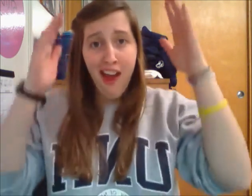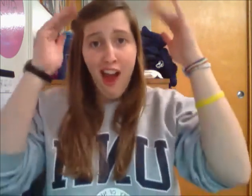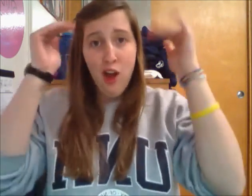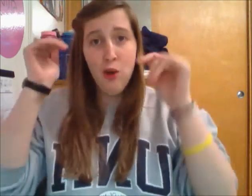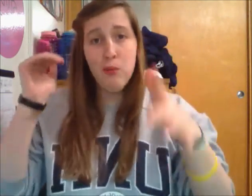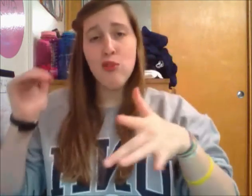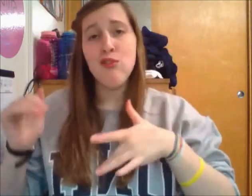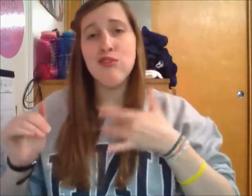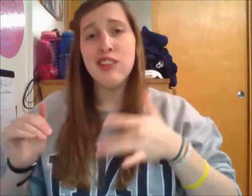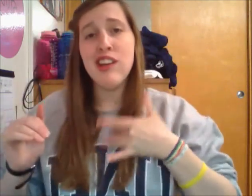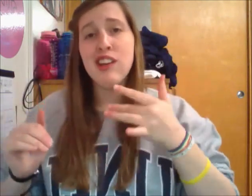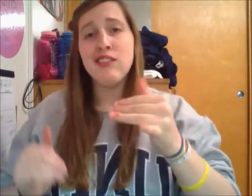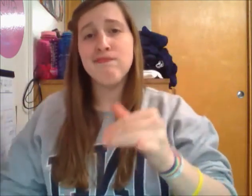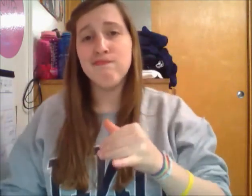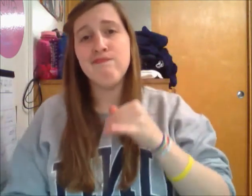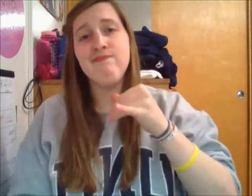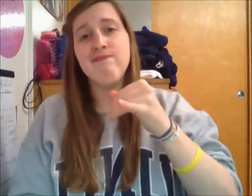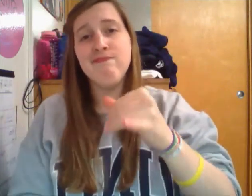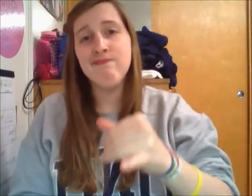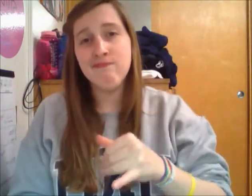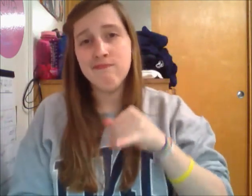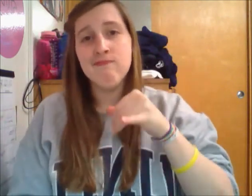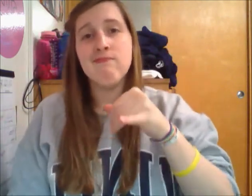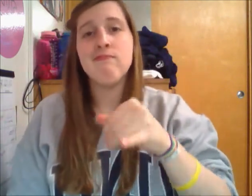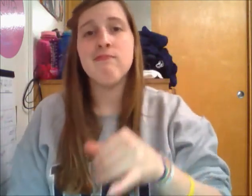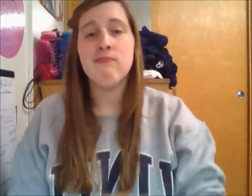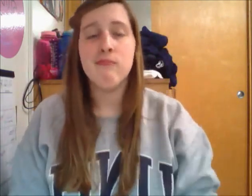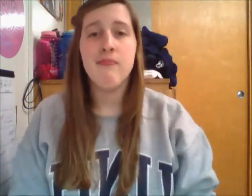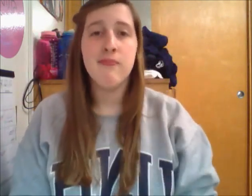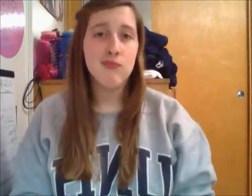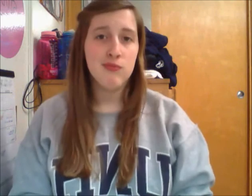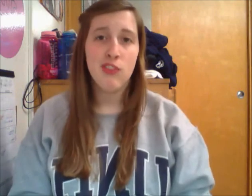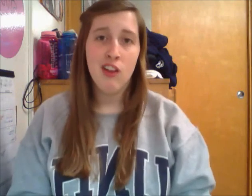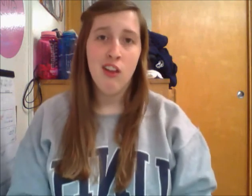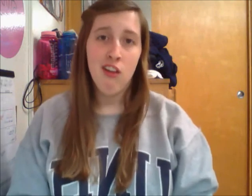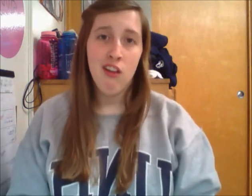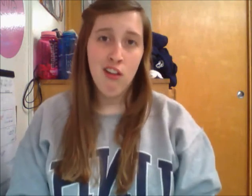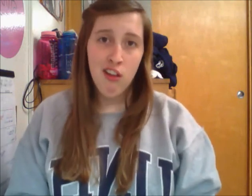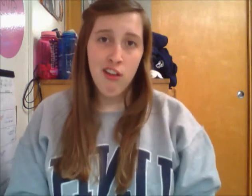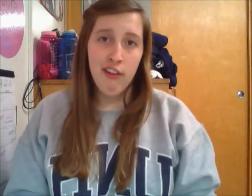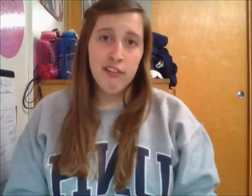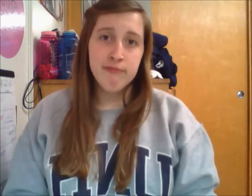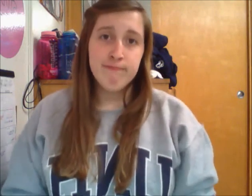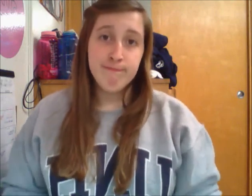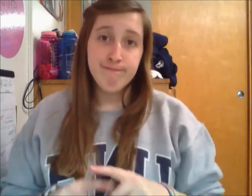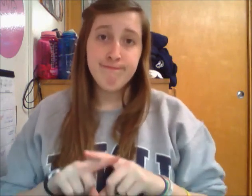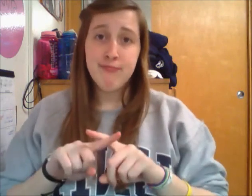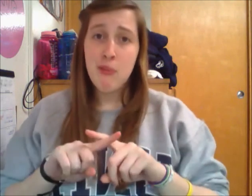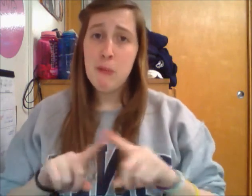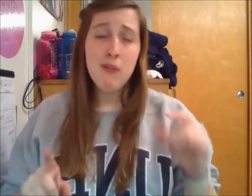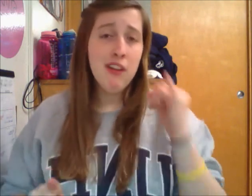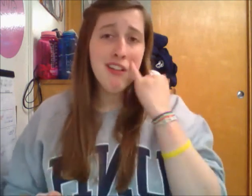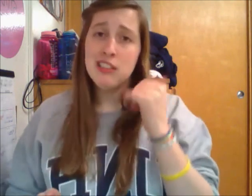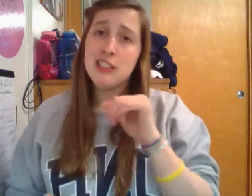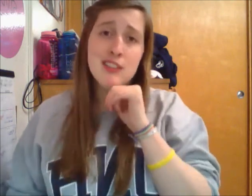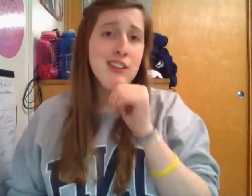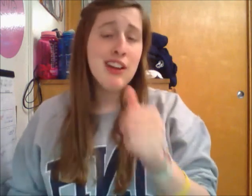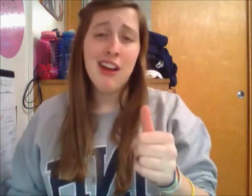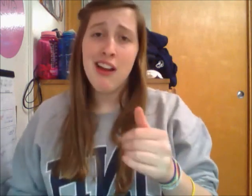I hope you feel the same way too I hope the But if you